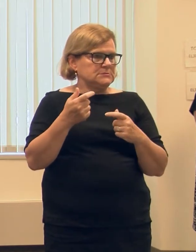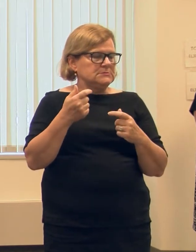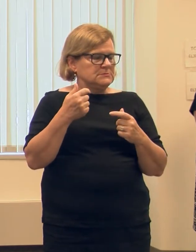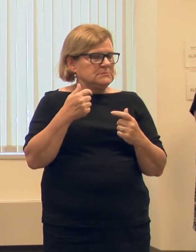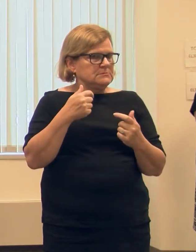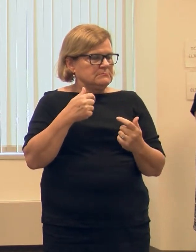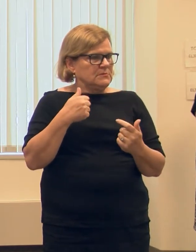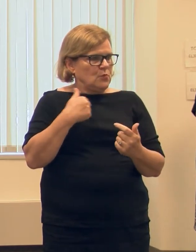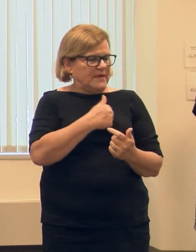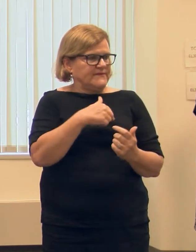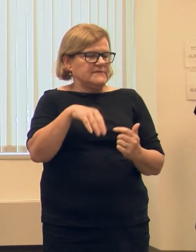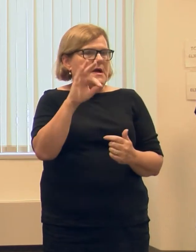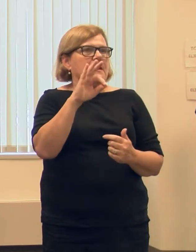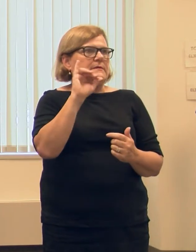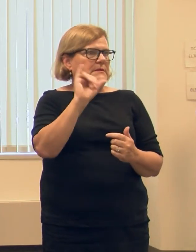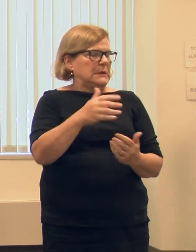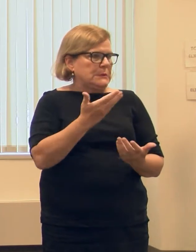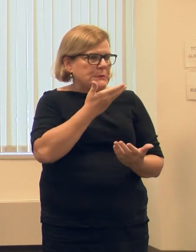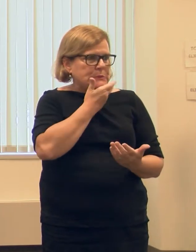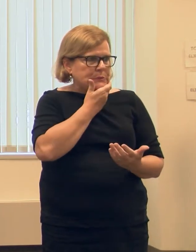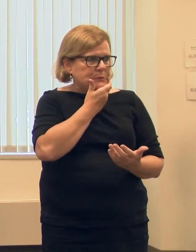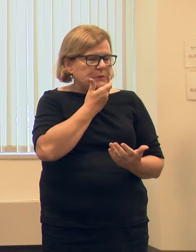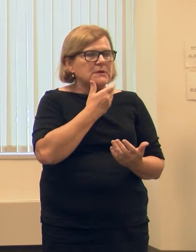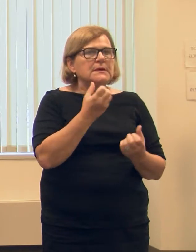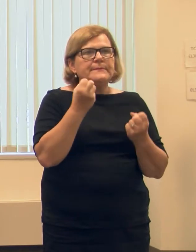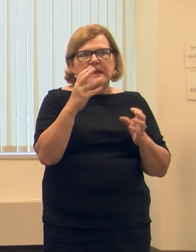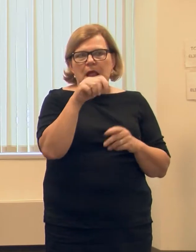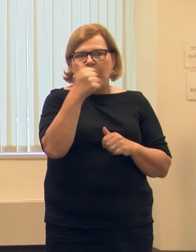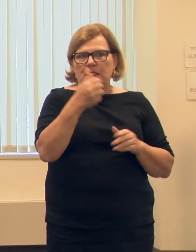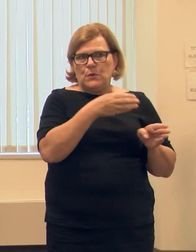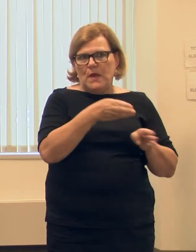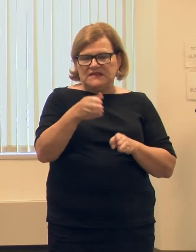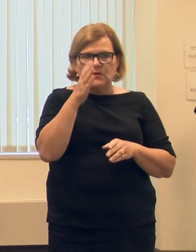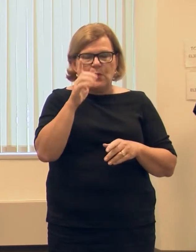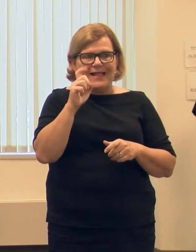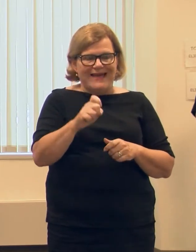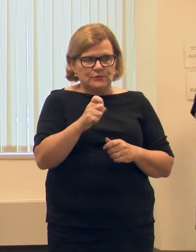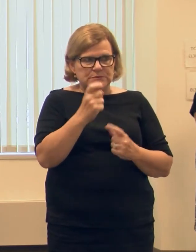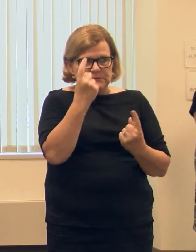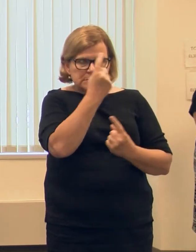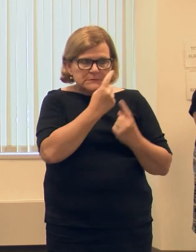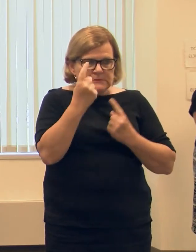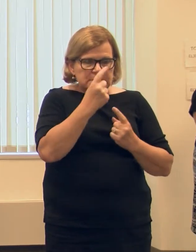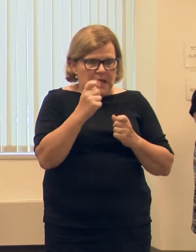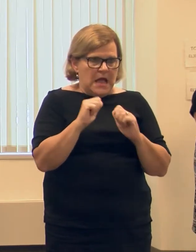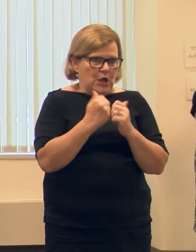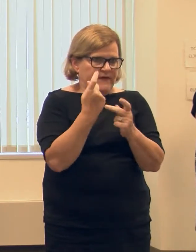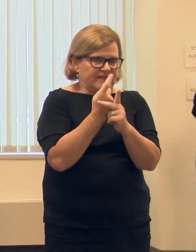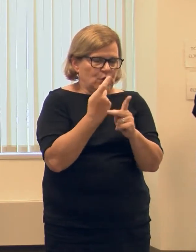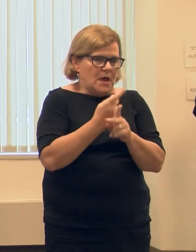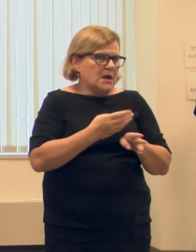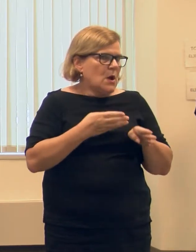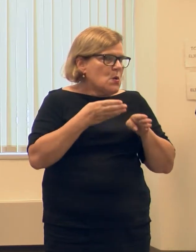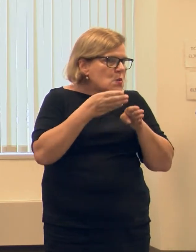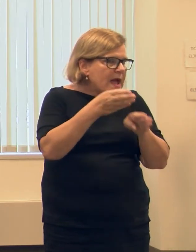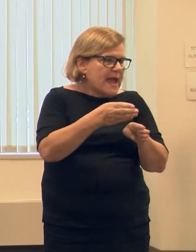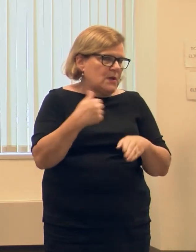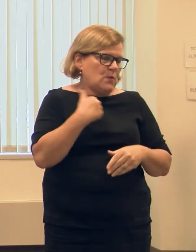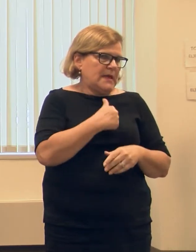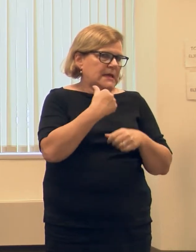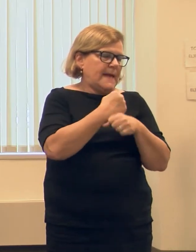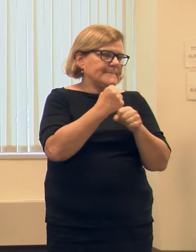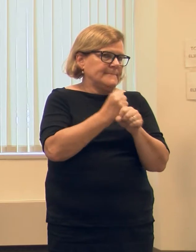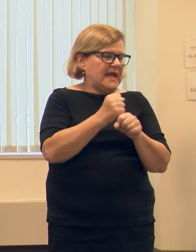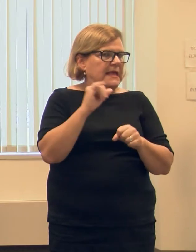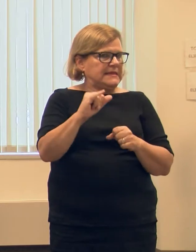have been presented with. And so, as in lots of other ways, we're going to lean into this challenge and figure out if there's a way that we can